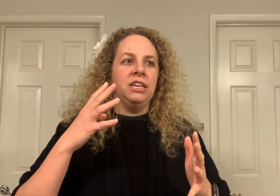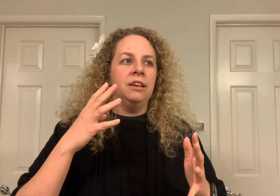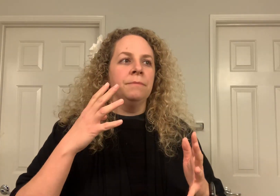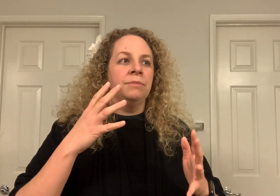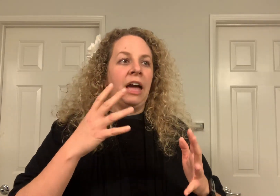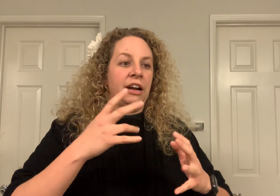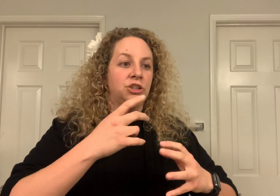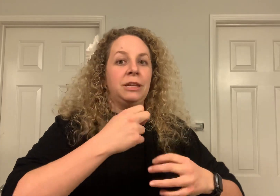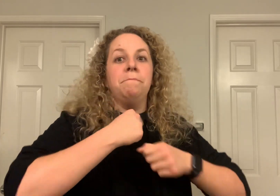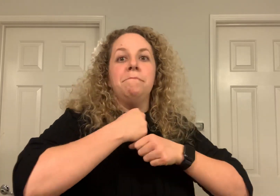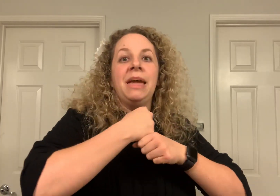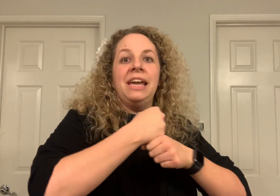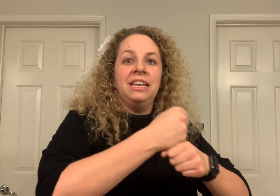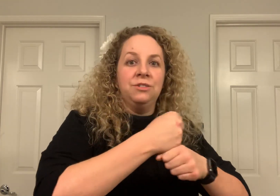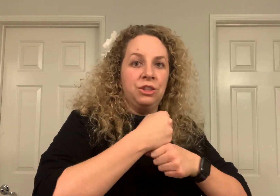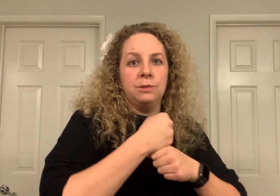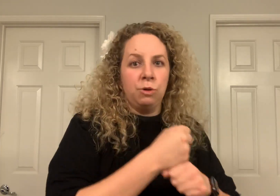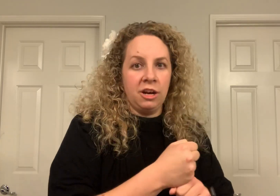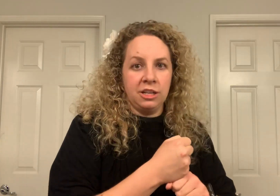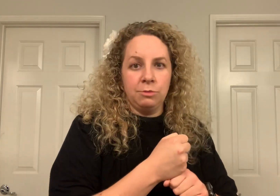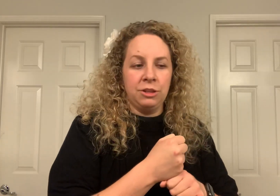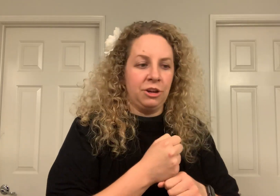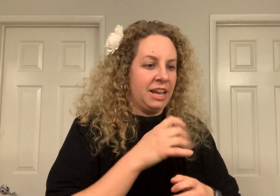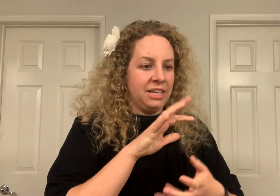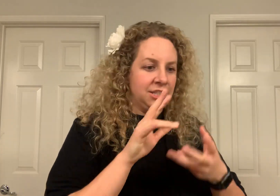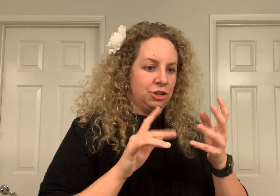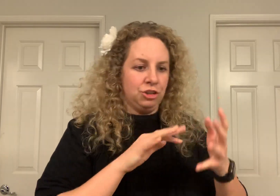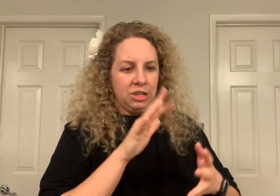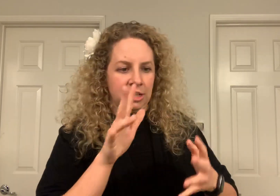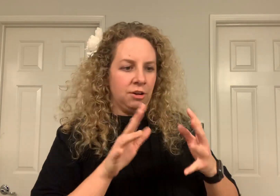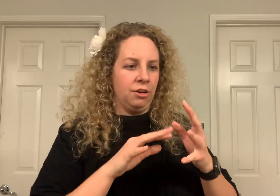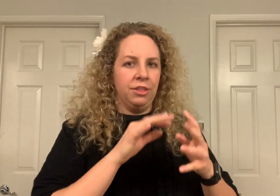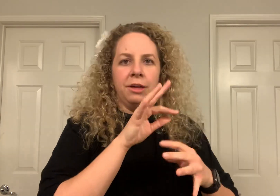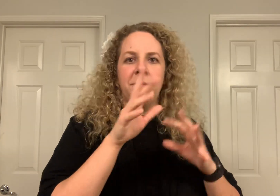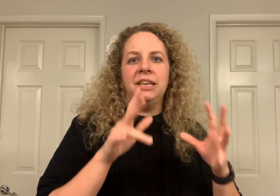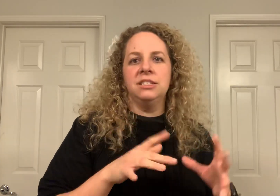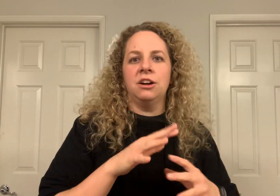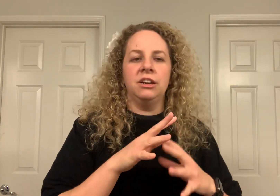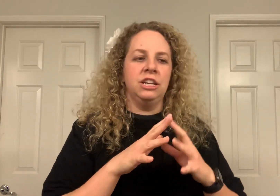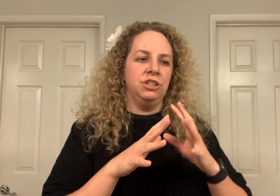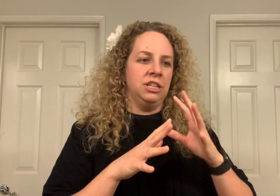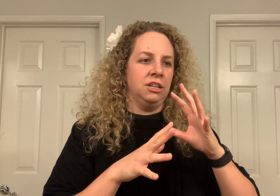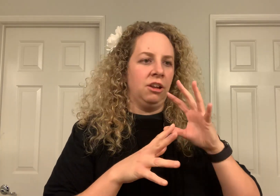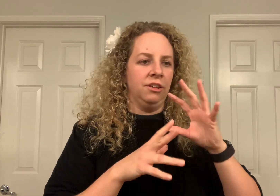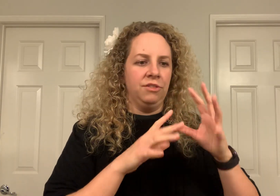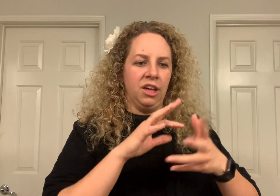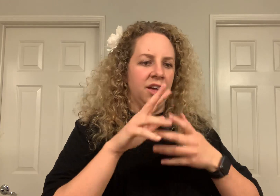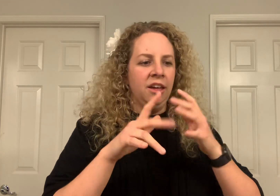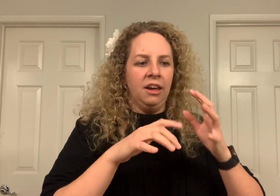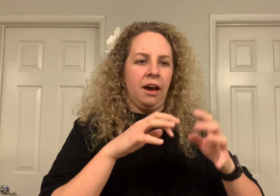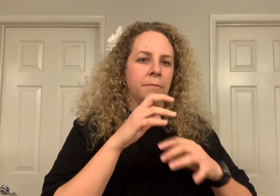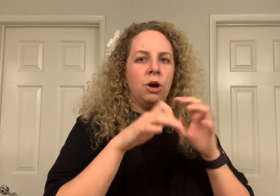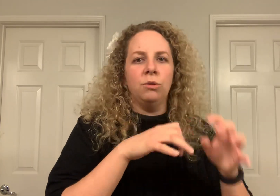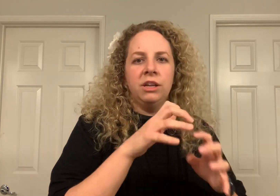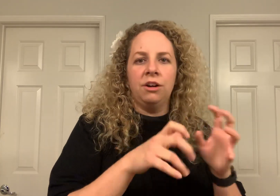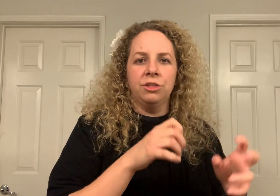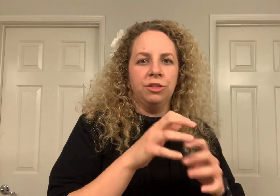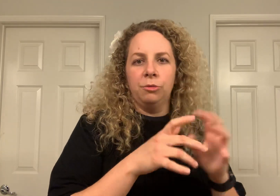actually made this product with her hands and she did all the painting on it. She did all of the, um, coding on the